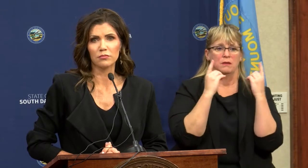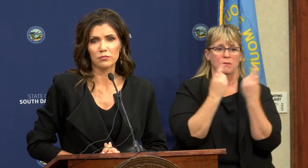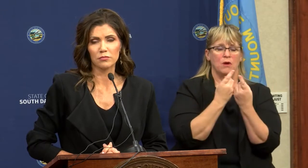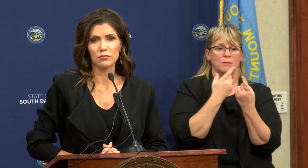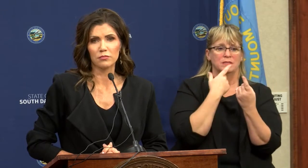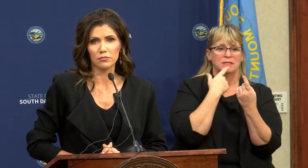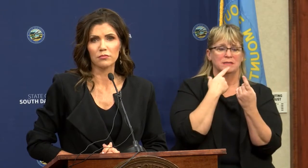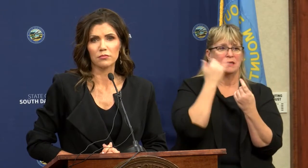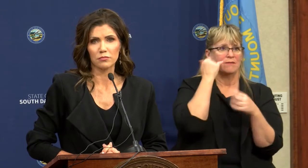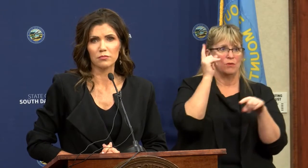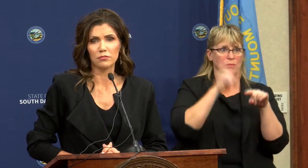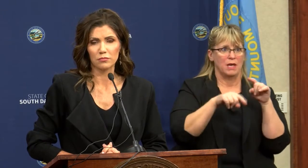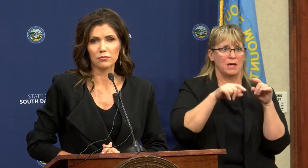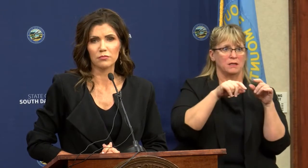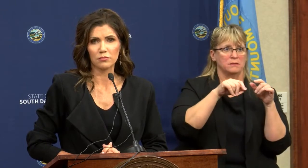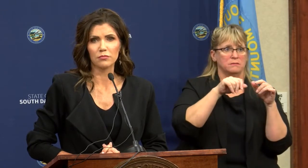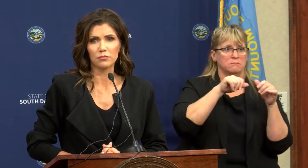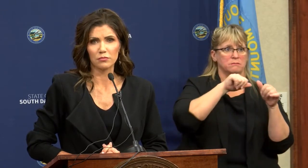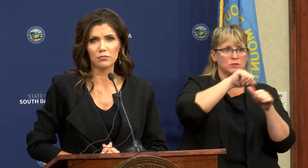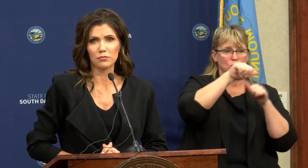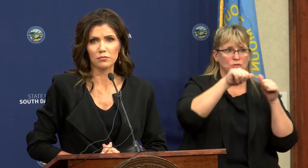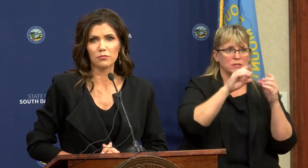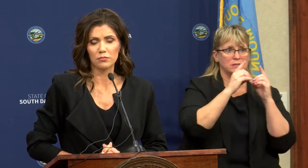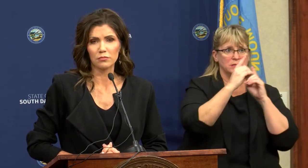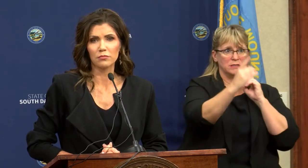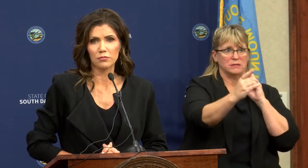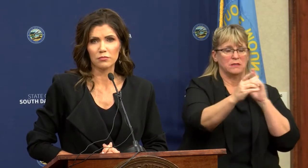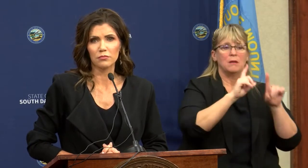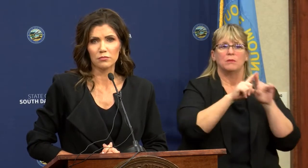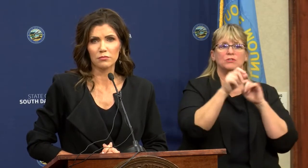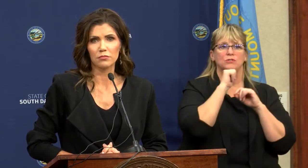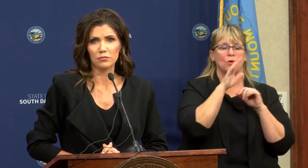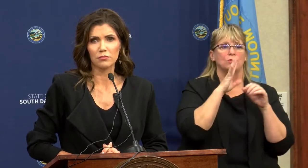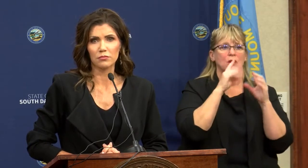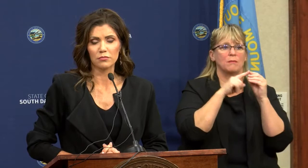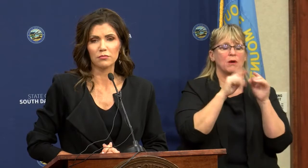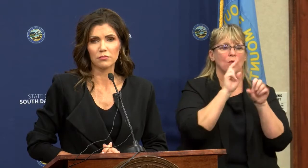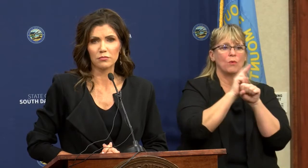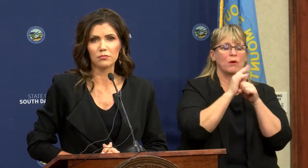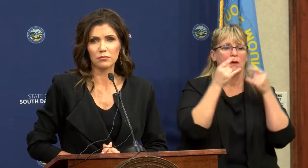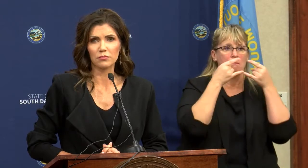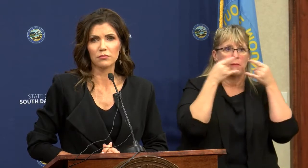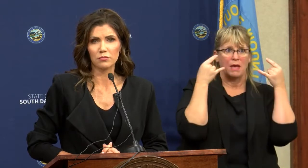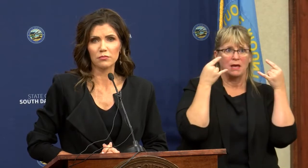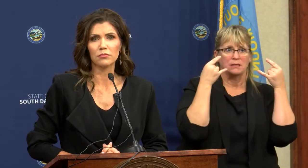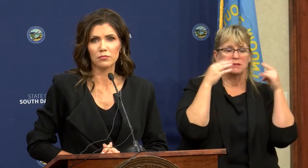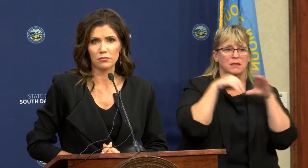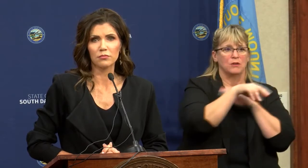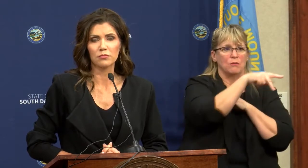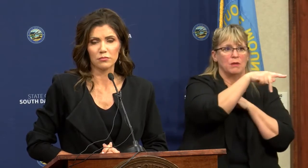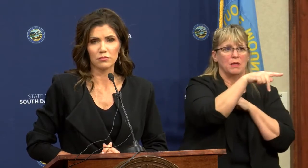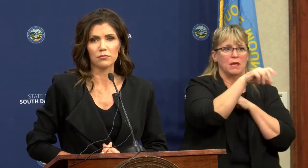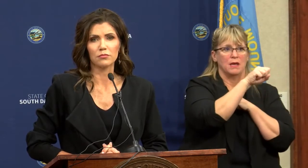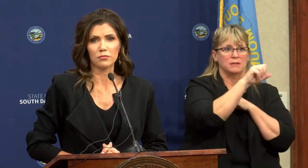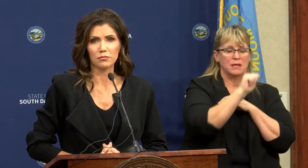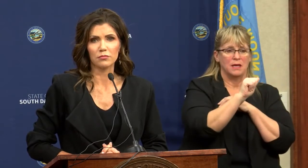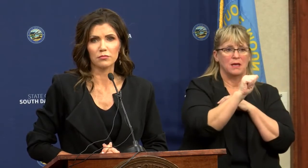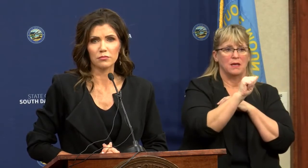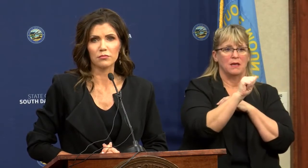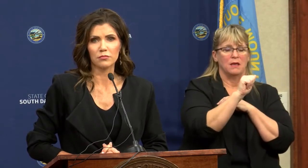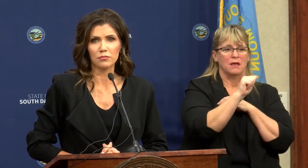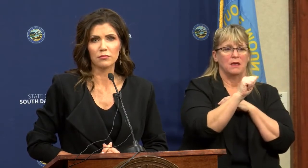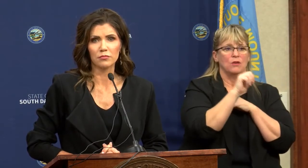can't socially distance, wear a mask. Yet you don't talk about wearing a mask in your latest PSA, public service announcement,